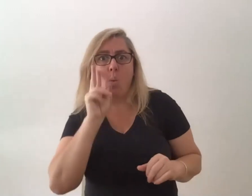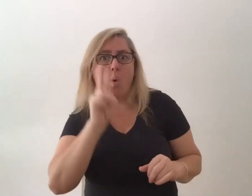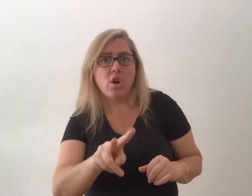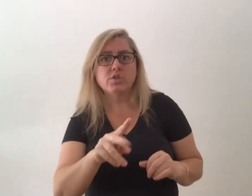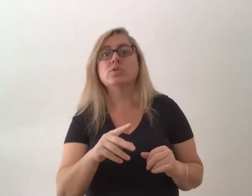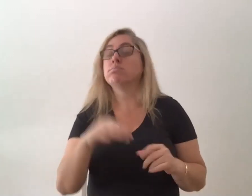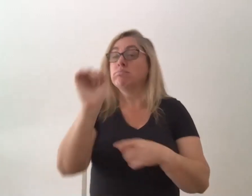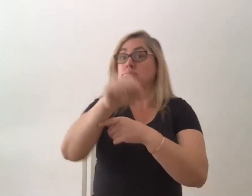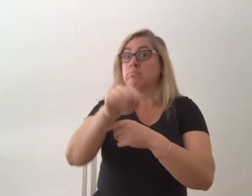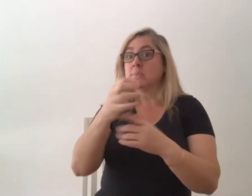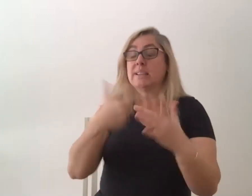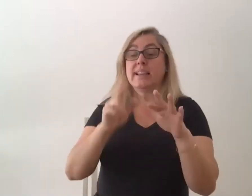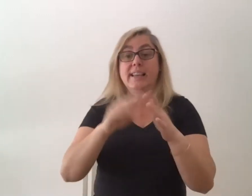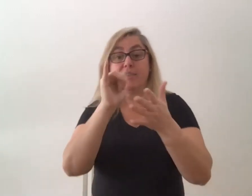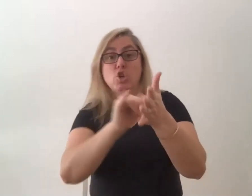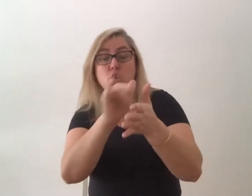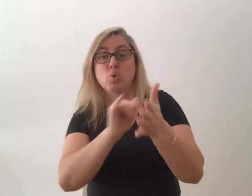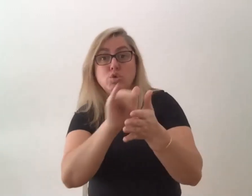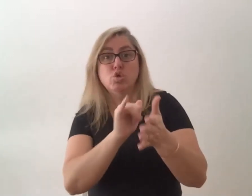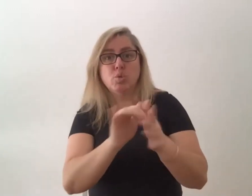and type in mojo film festival 2020